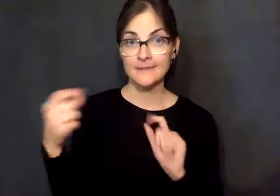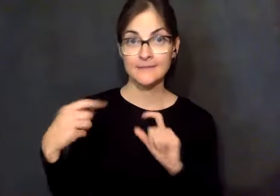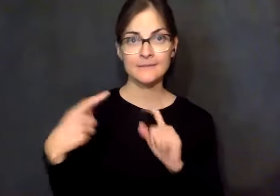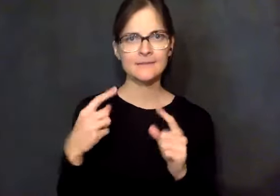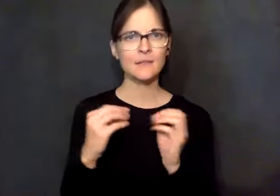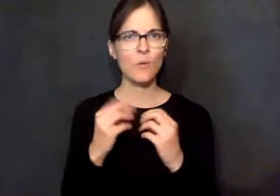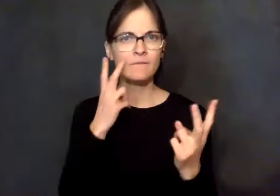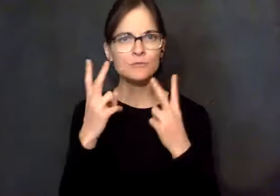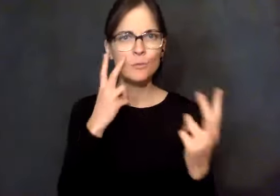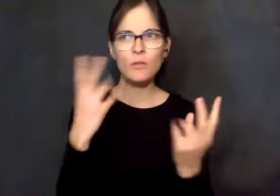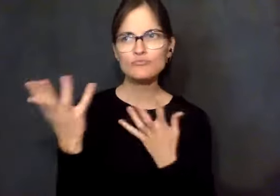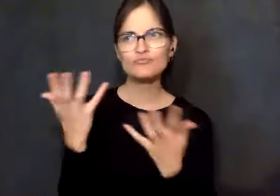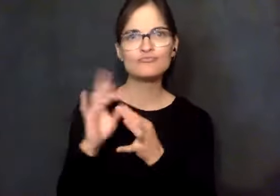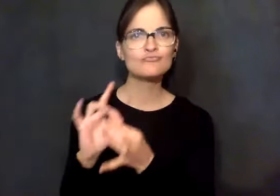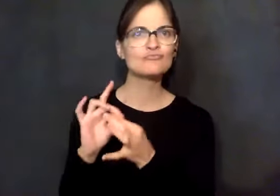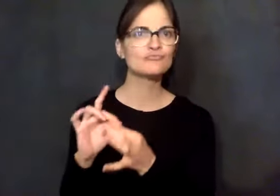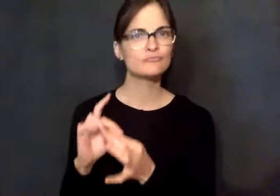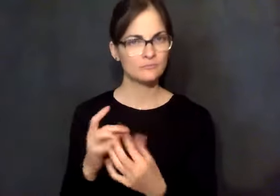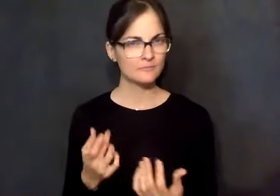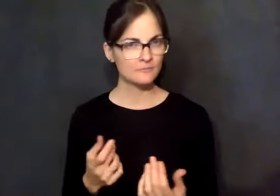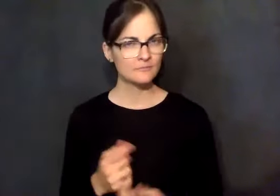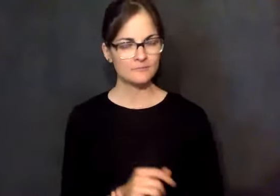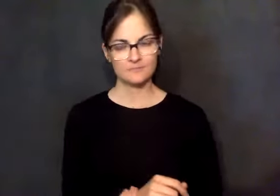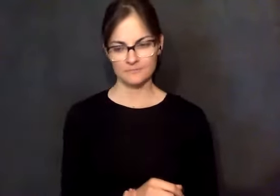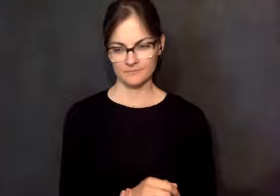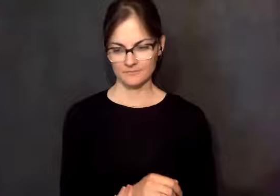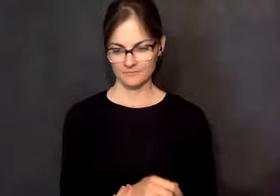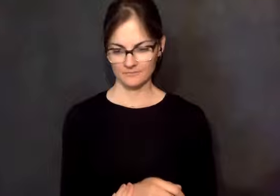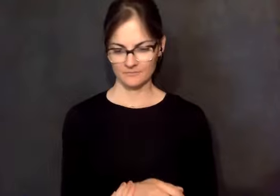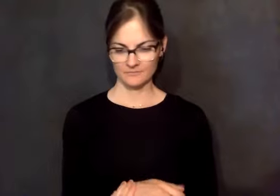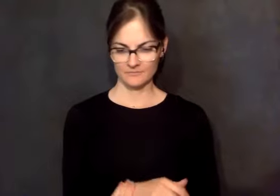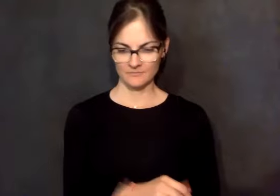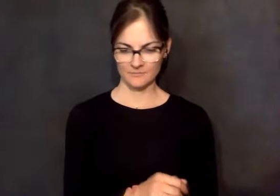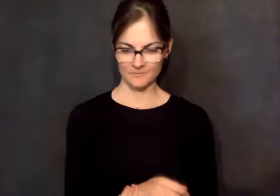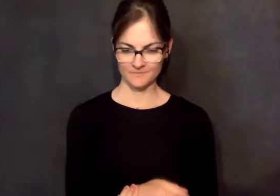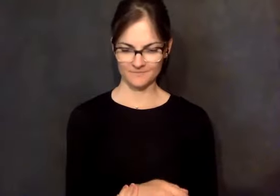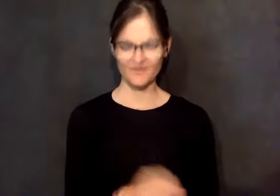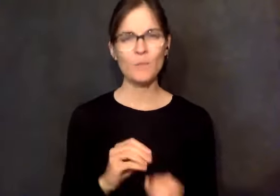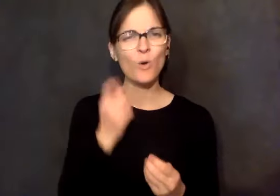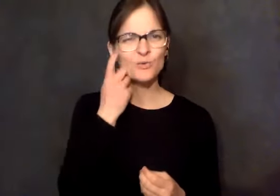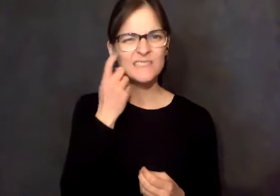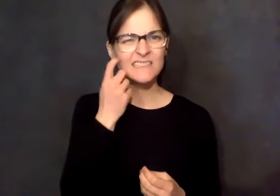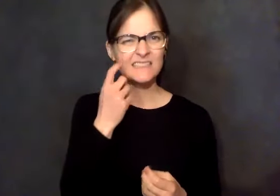can also have that face-to-face on the phone thing. And I just recently, like I say,